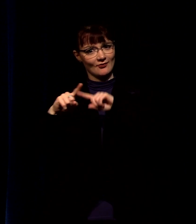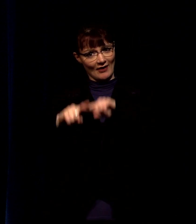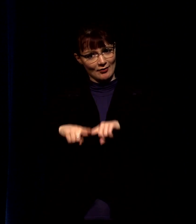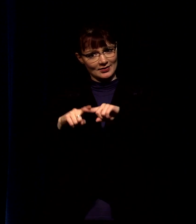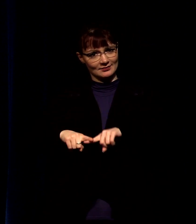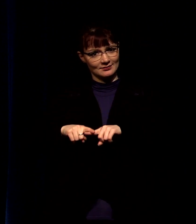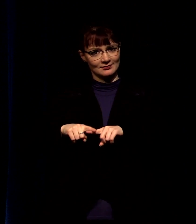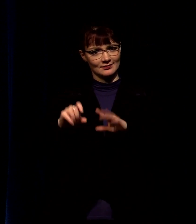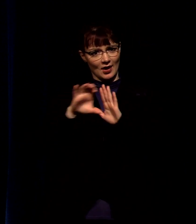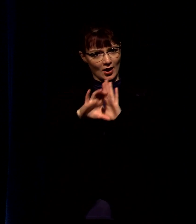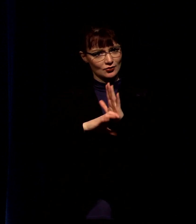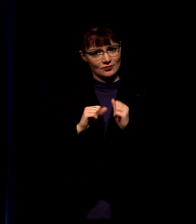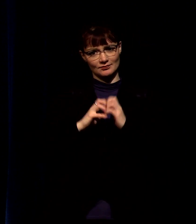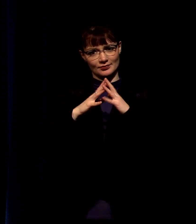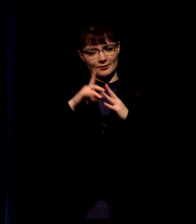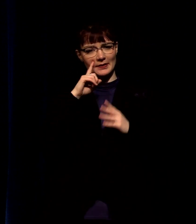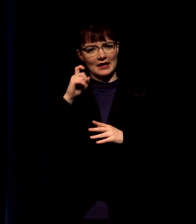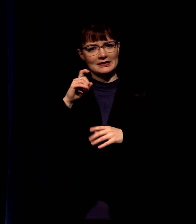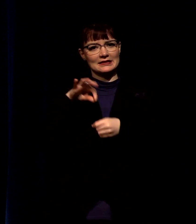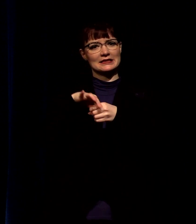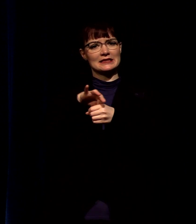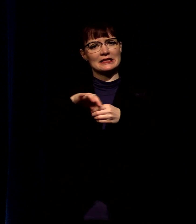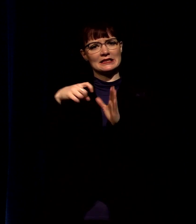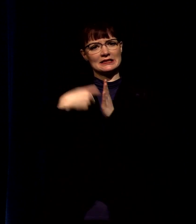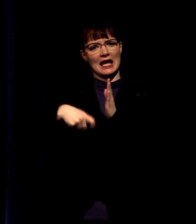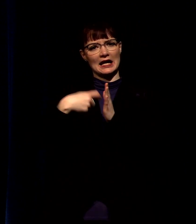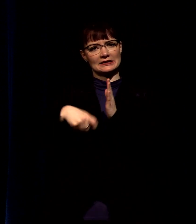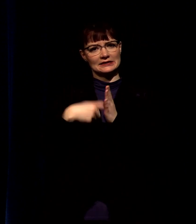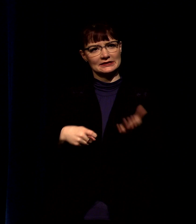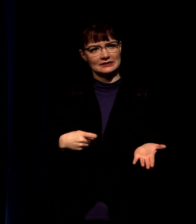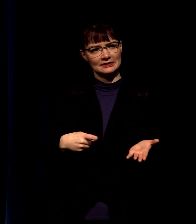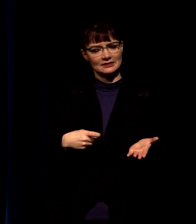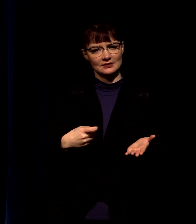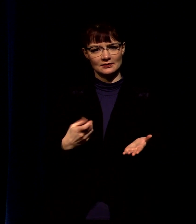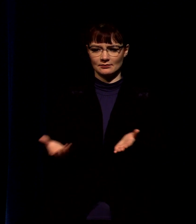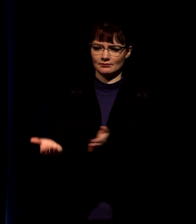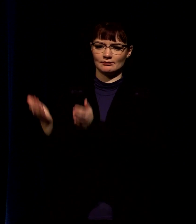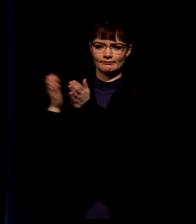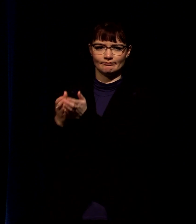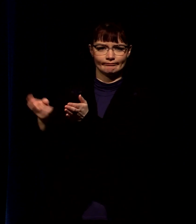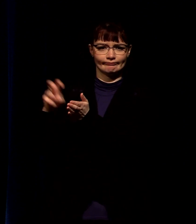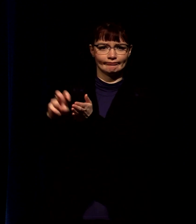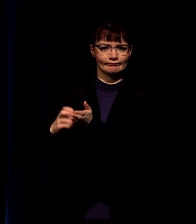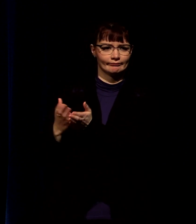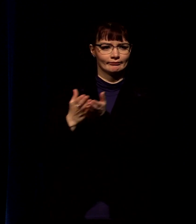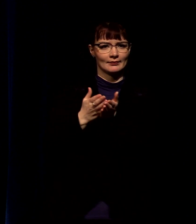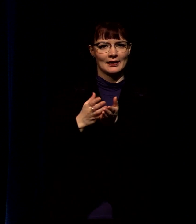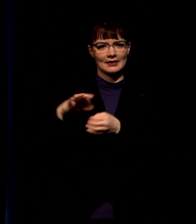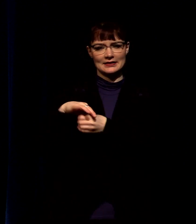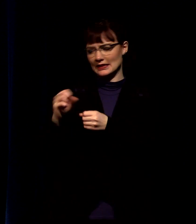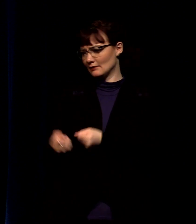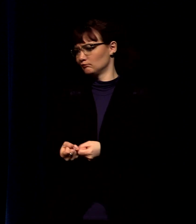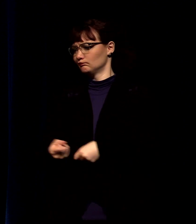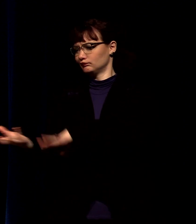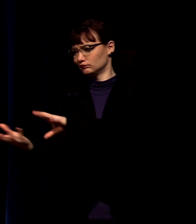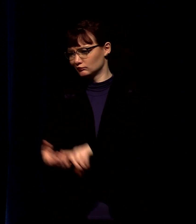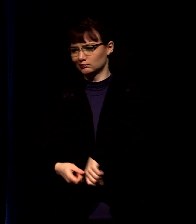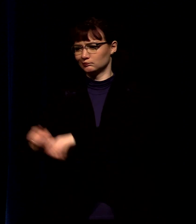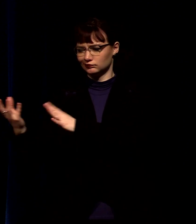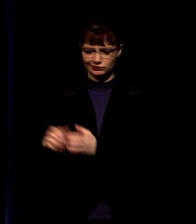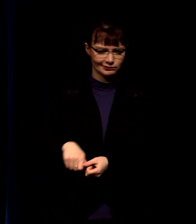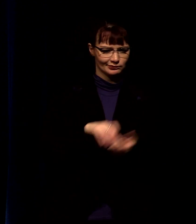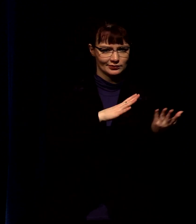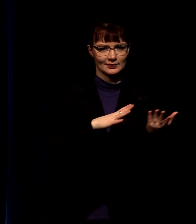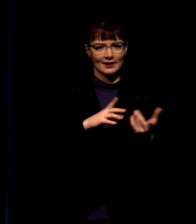revolution because of tax on tea i mean like you know they get on the ships in boston harbor and they just start throwing the tea in and our nation is